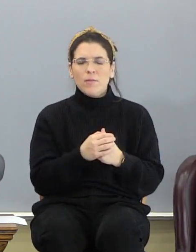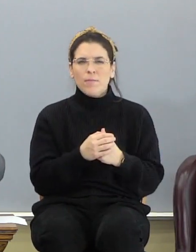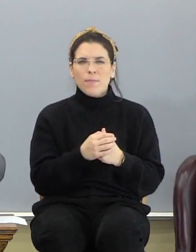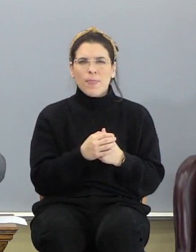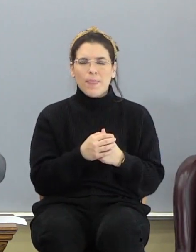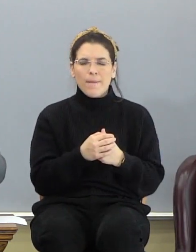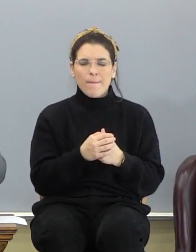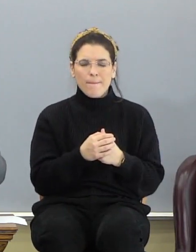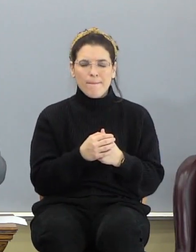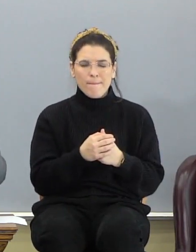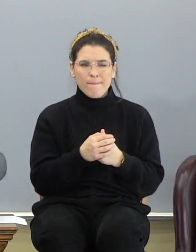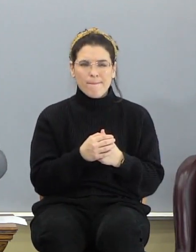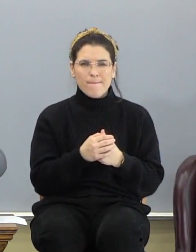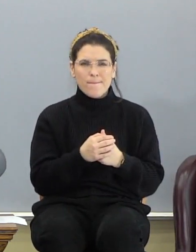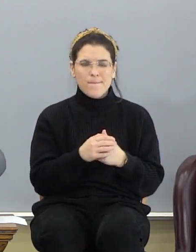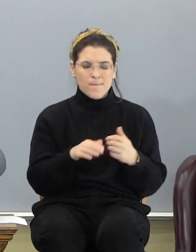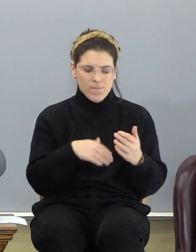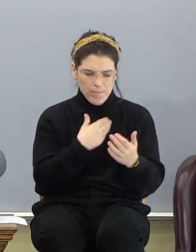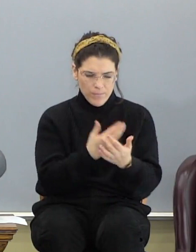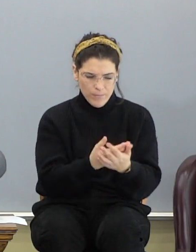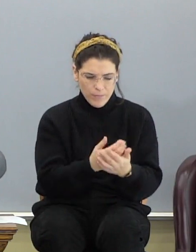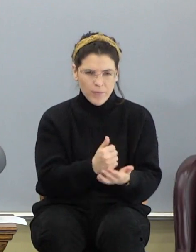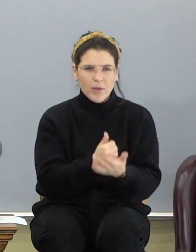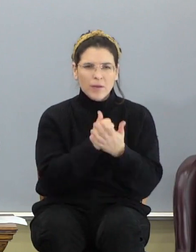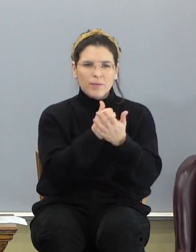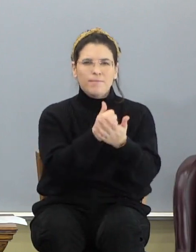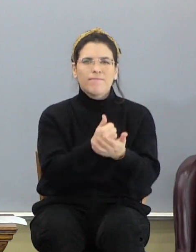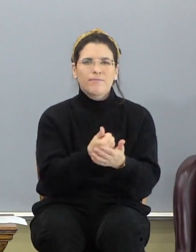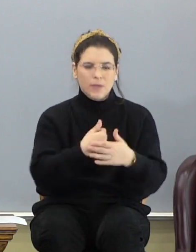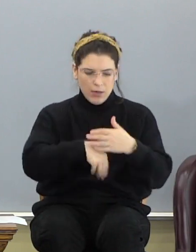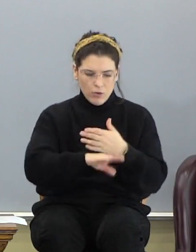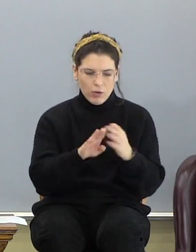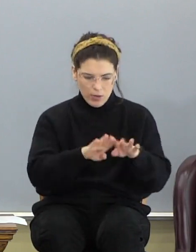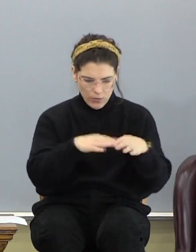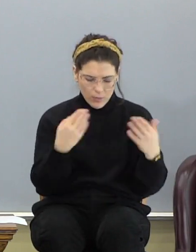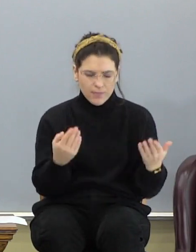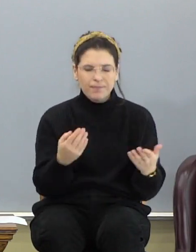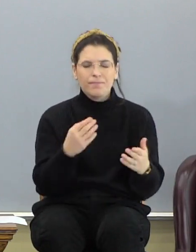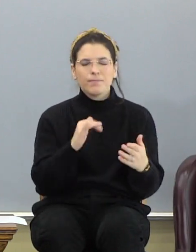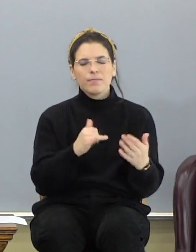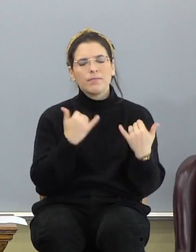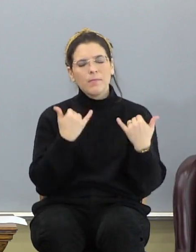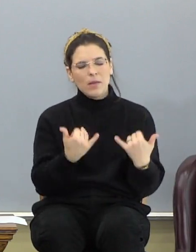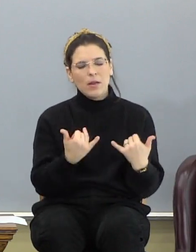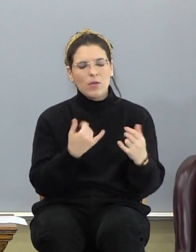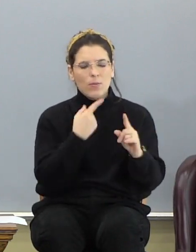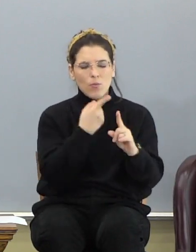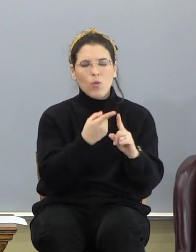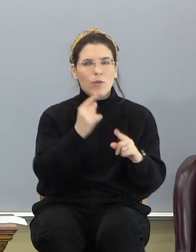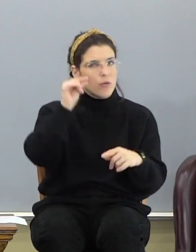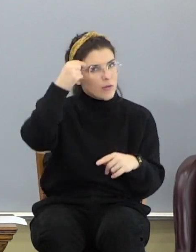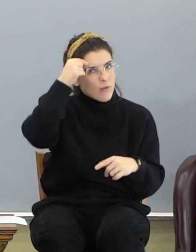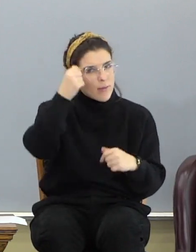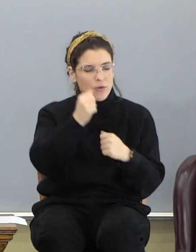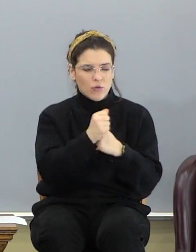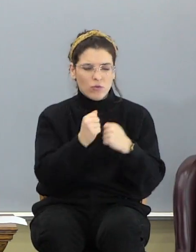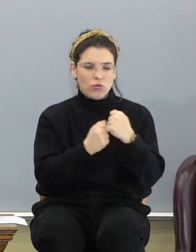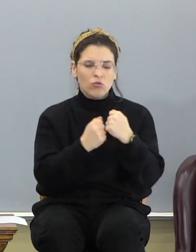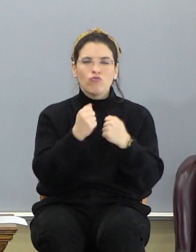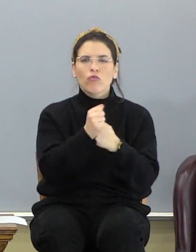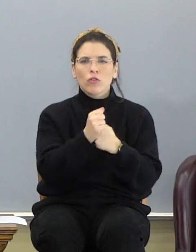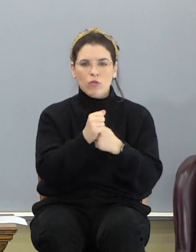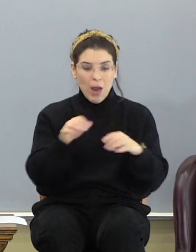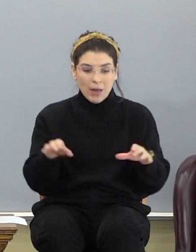And he came to help, and he got through. Now, the point there is that there's governmental structure up there. There's governmental